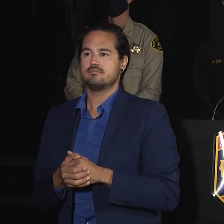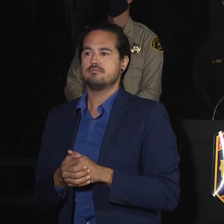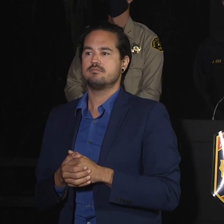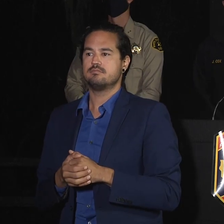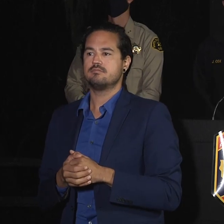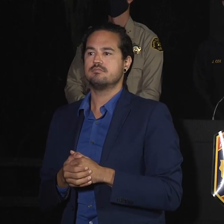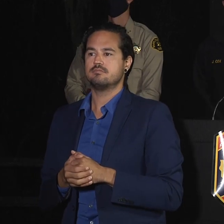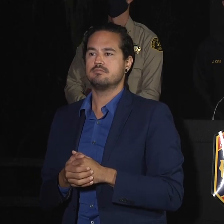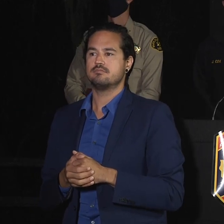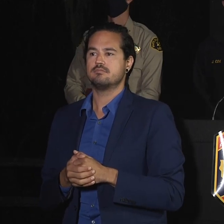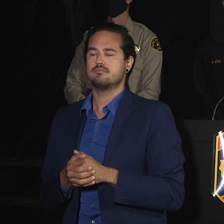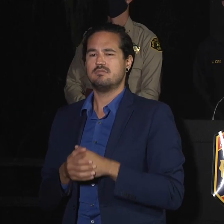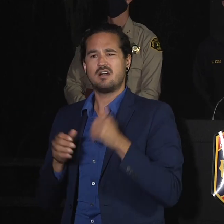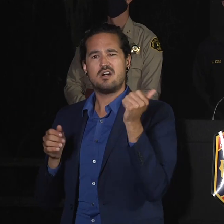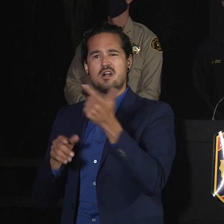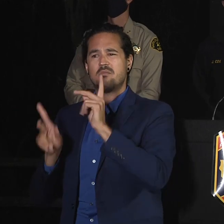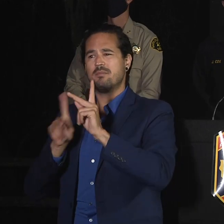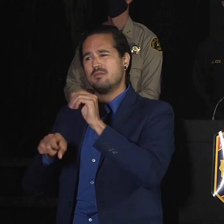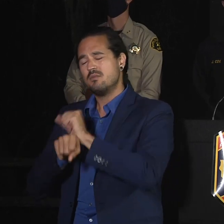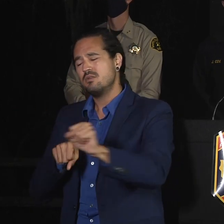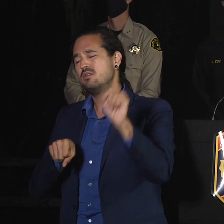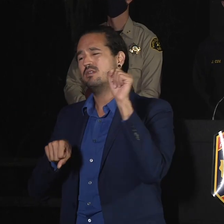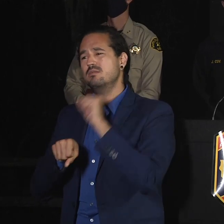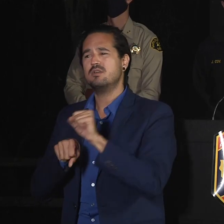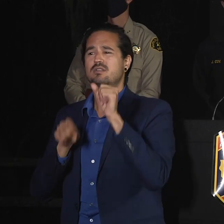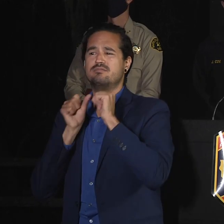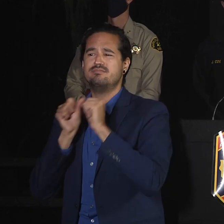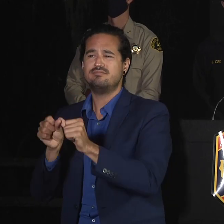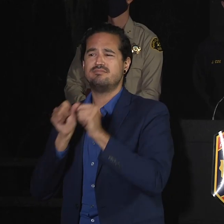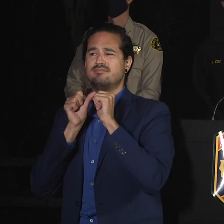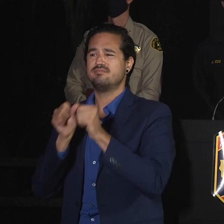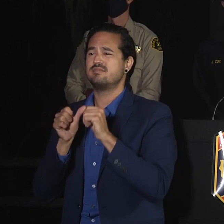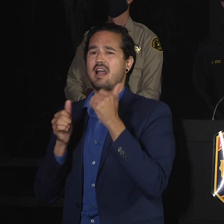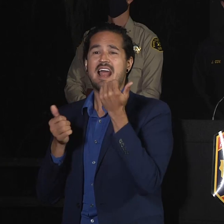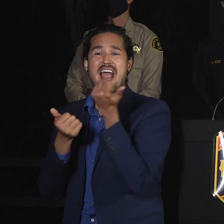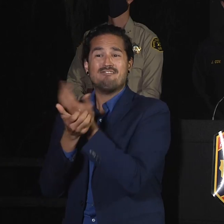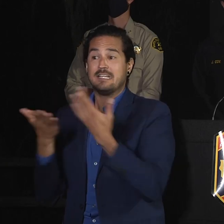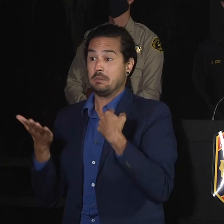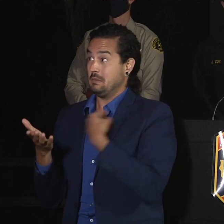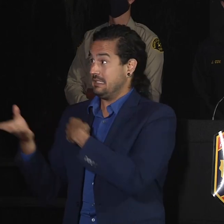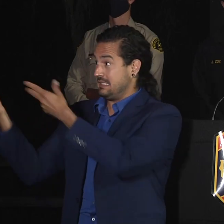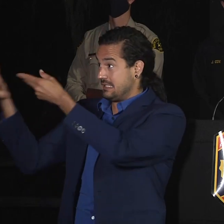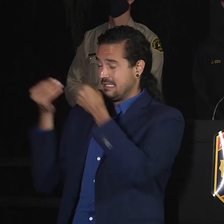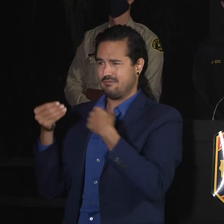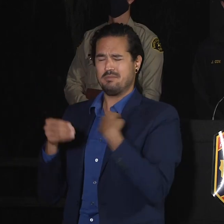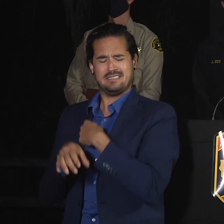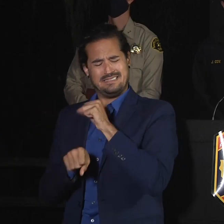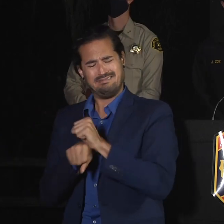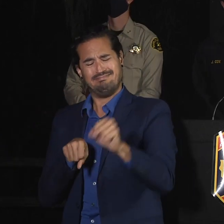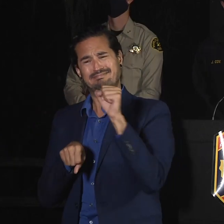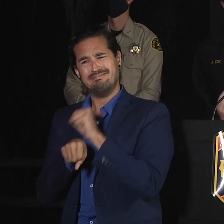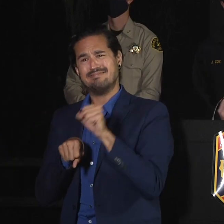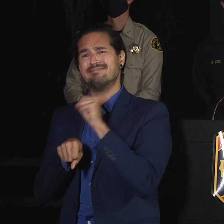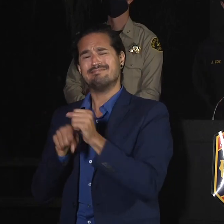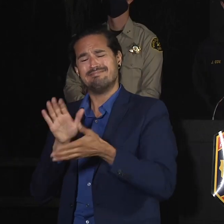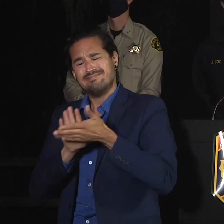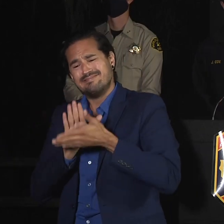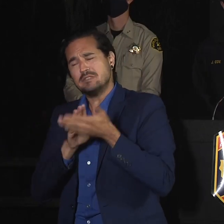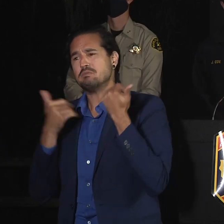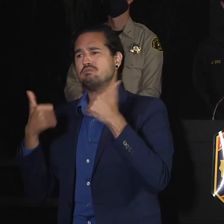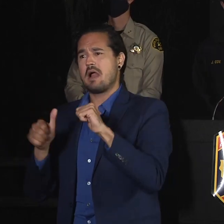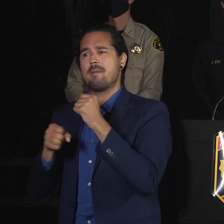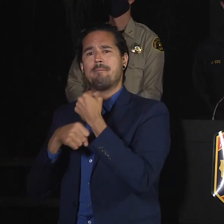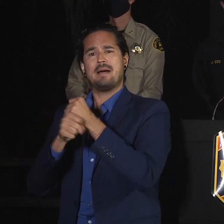that's out there working in a safe manner to try to mitigate this incident as quickly as possible. I just want to